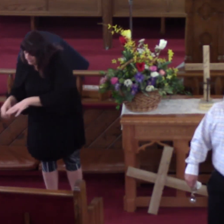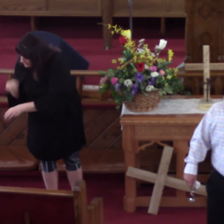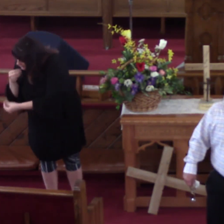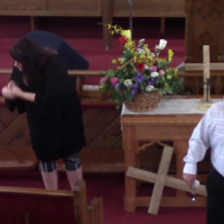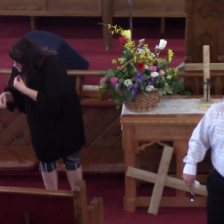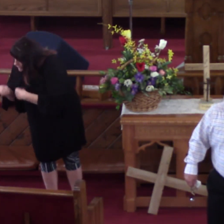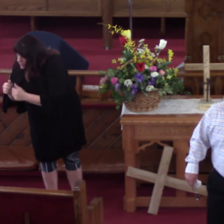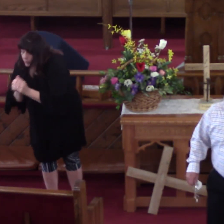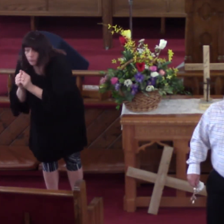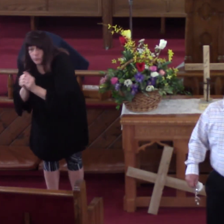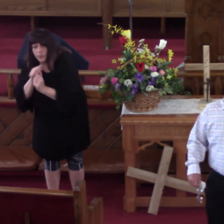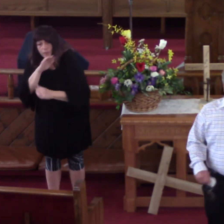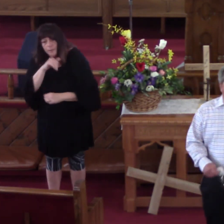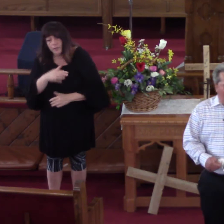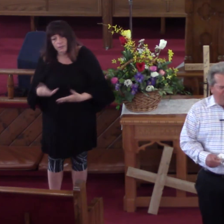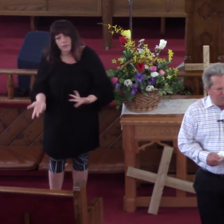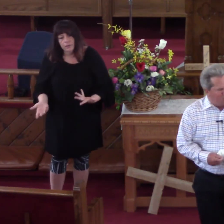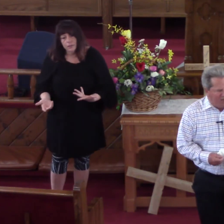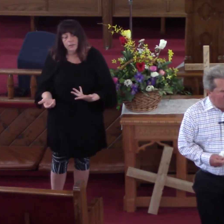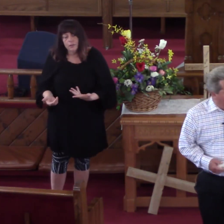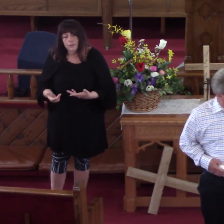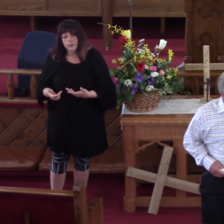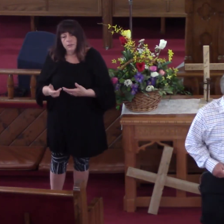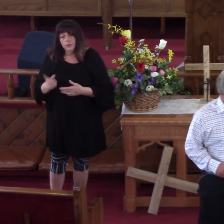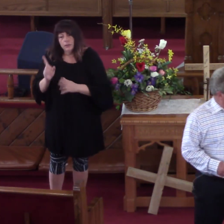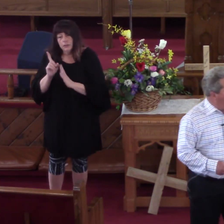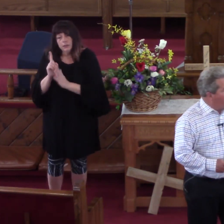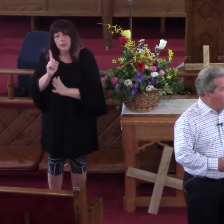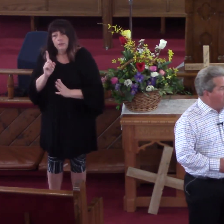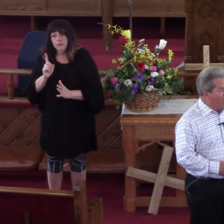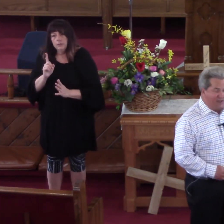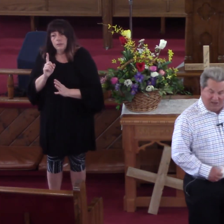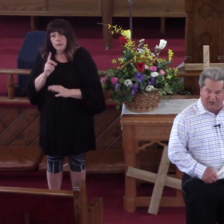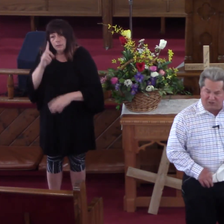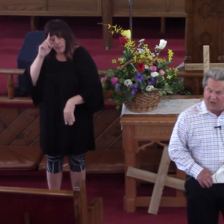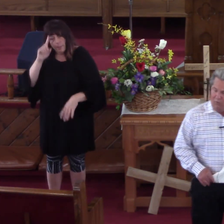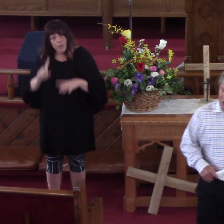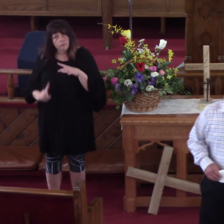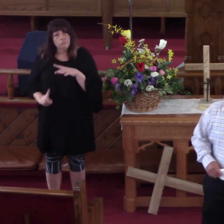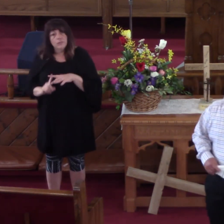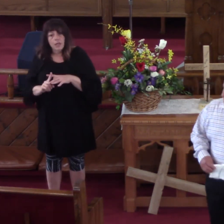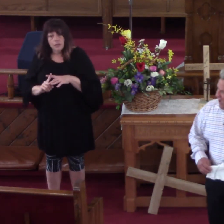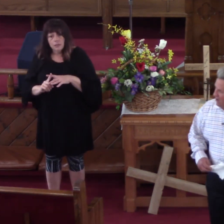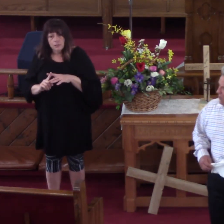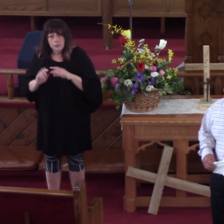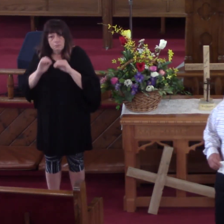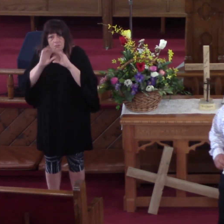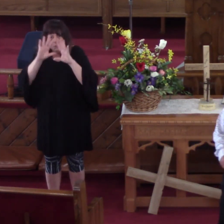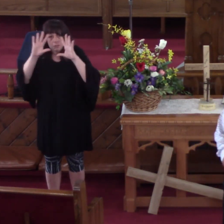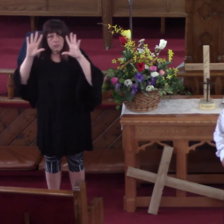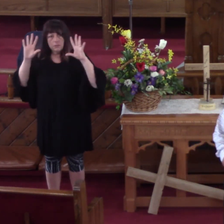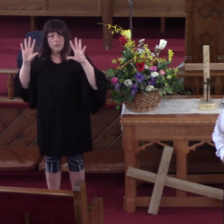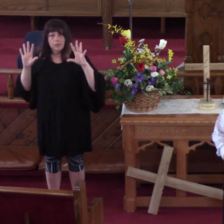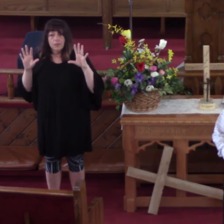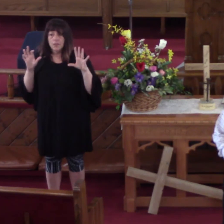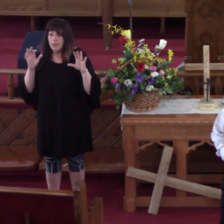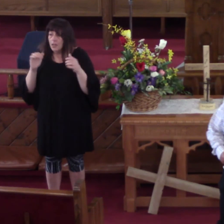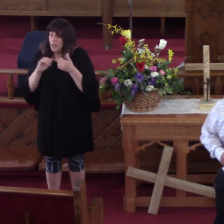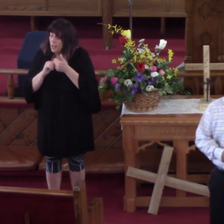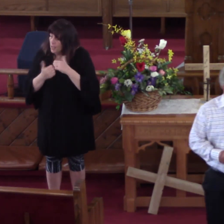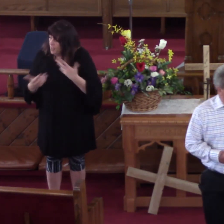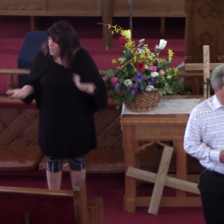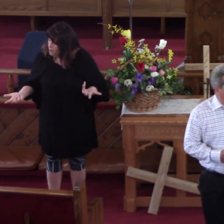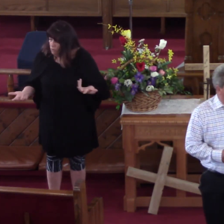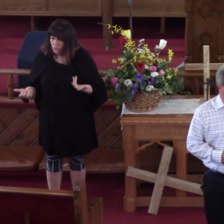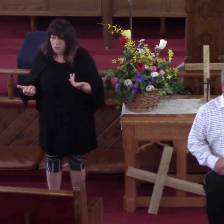eating on, my friend. And all of a sudden, it came to him. You say, well, how in the world did it come to him?